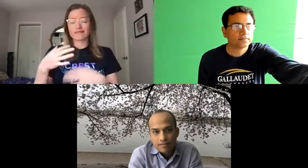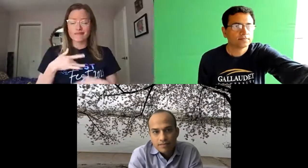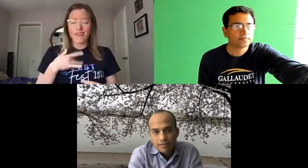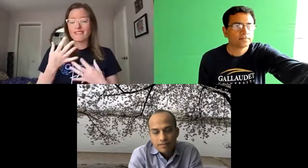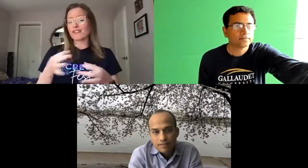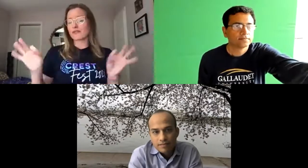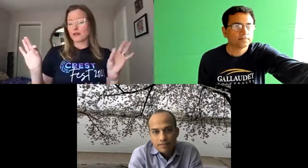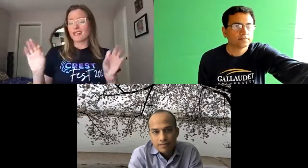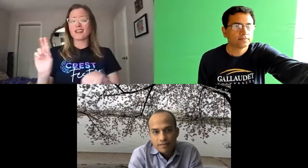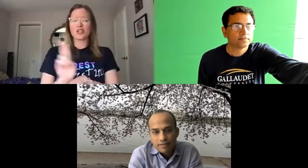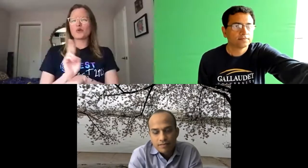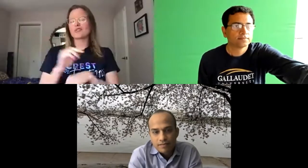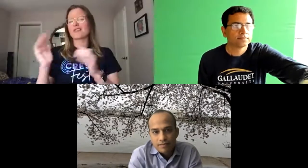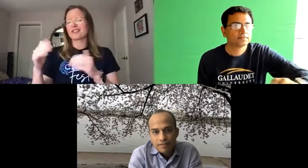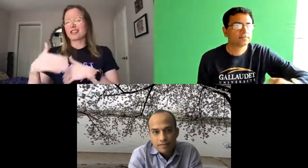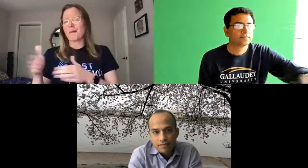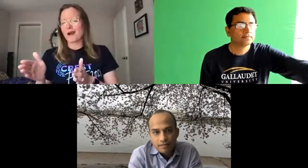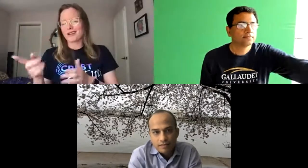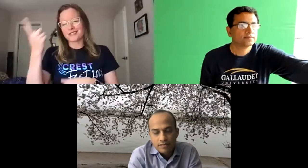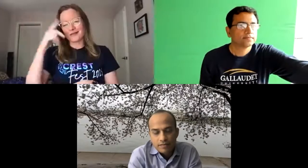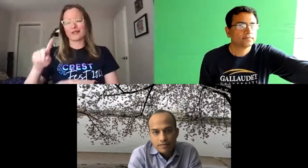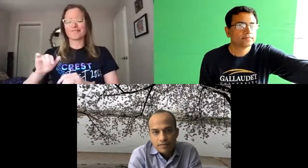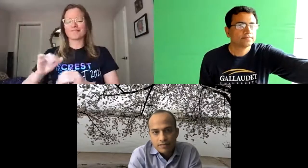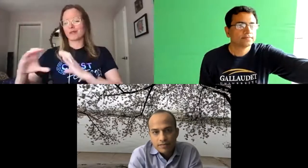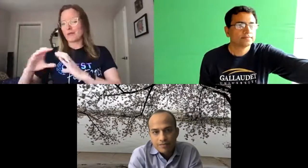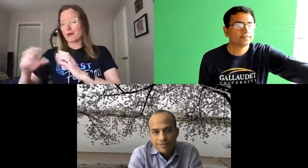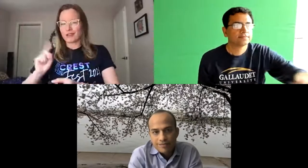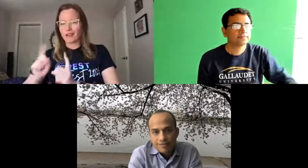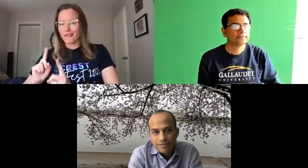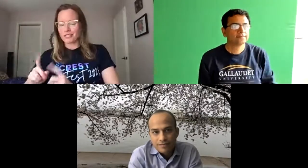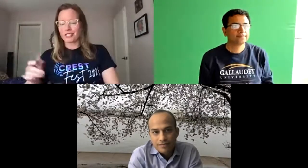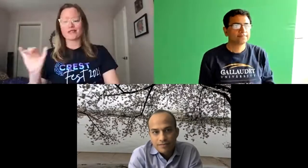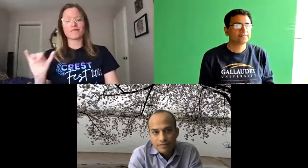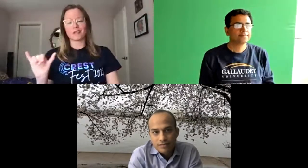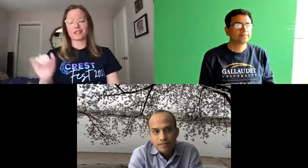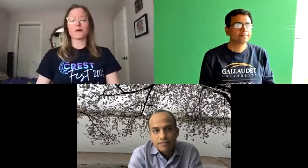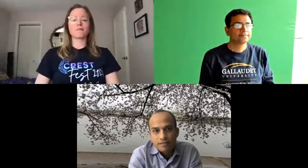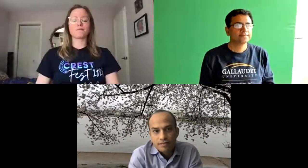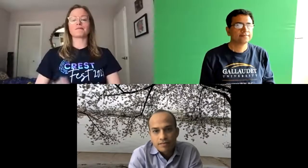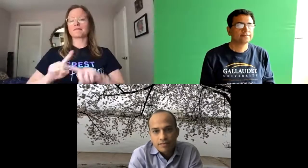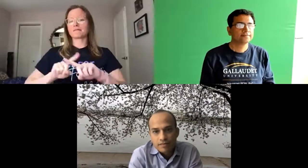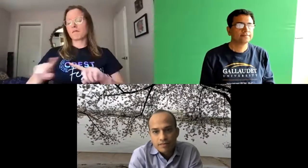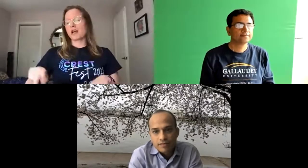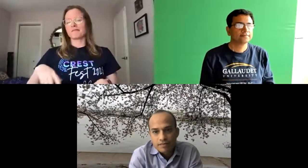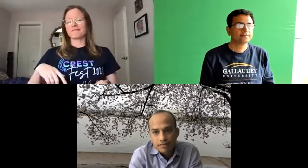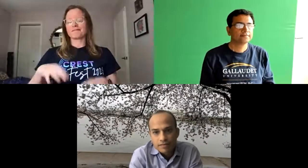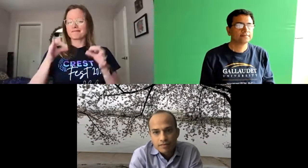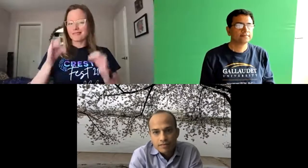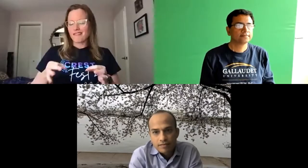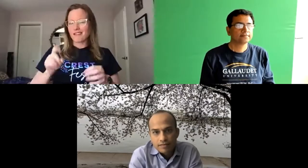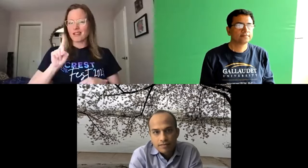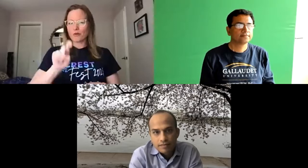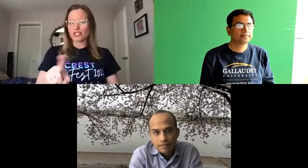forward to today's conversation oh and feel free to use the chat box for comments and